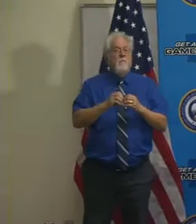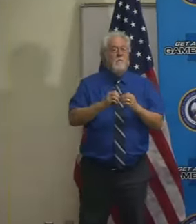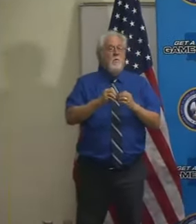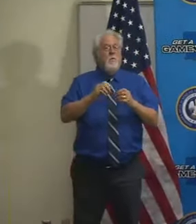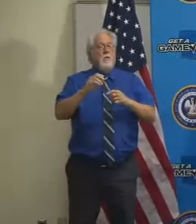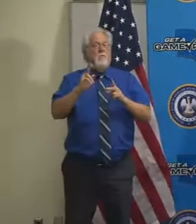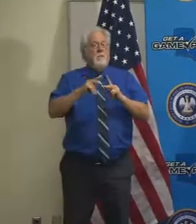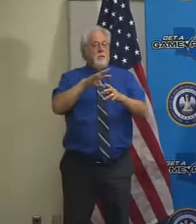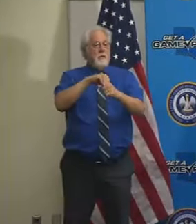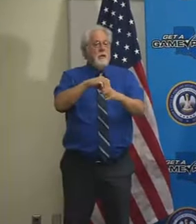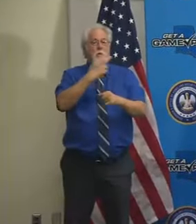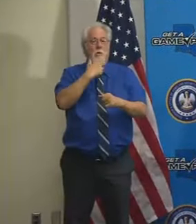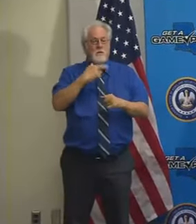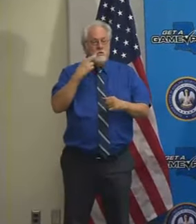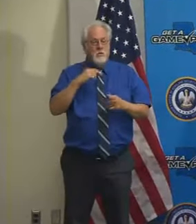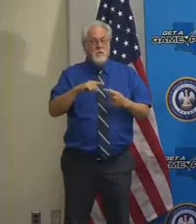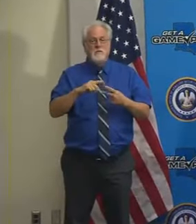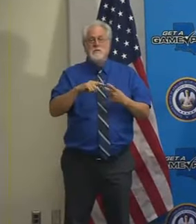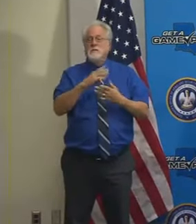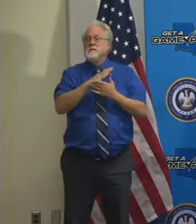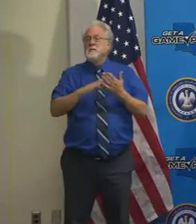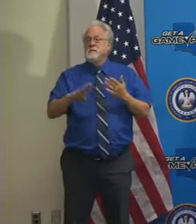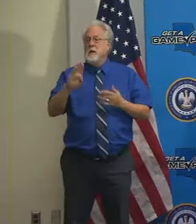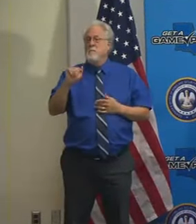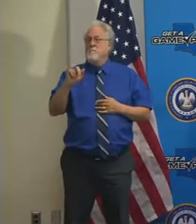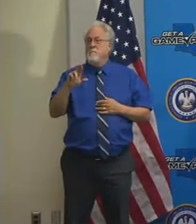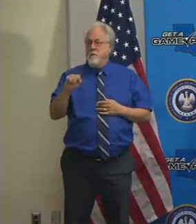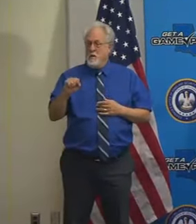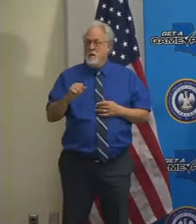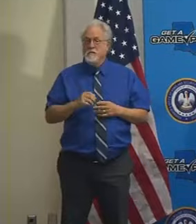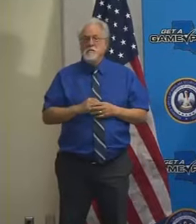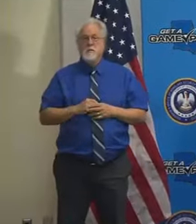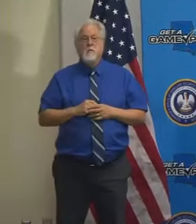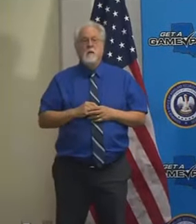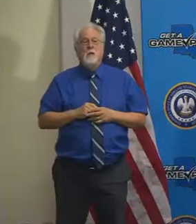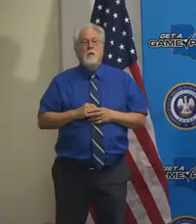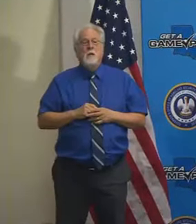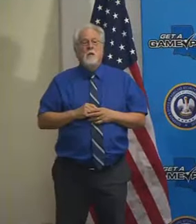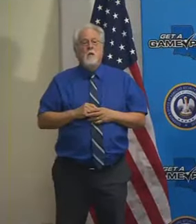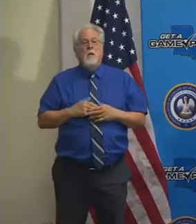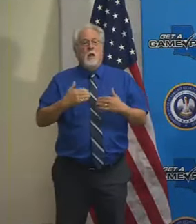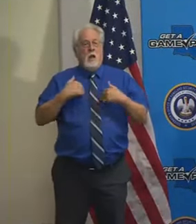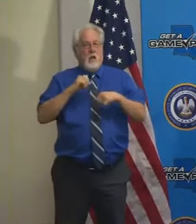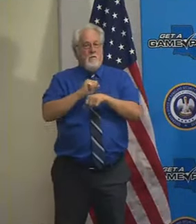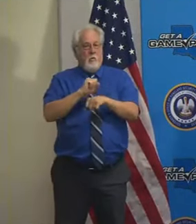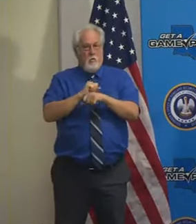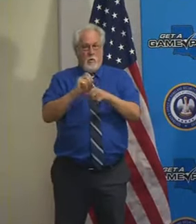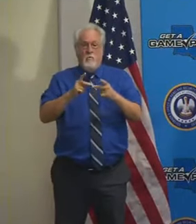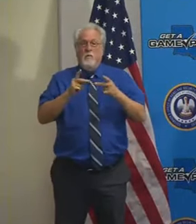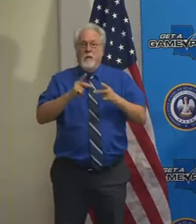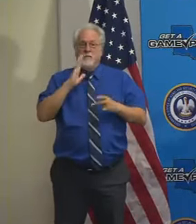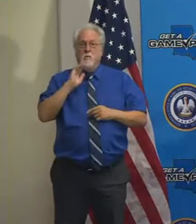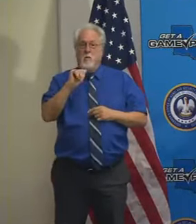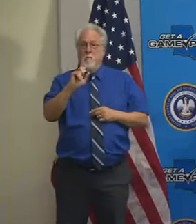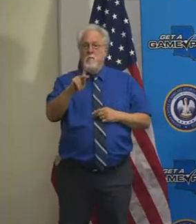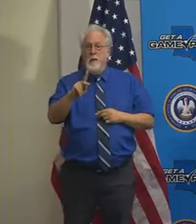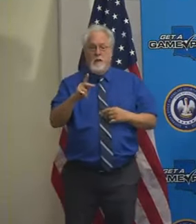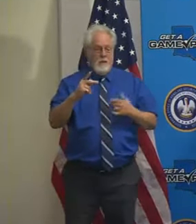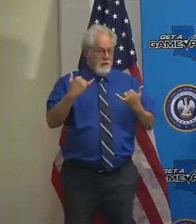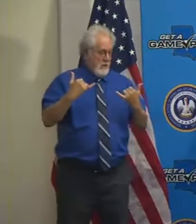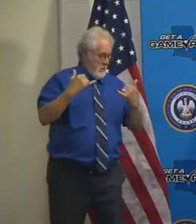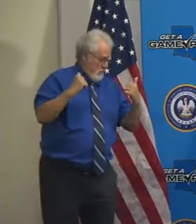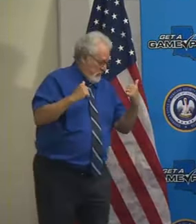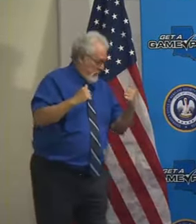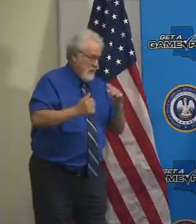in some bars are going to be able to operate under limited service, you have workplaces that you're going to be going to that are now able